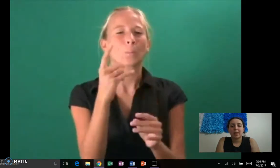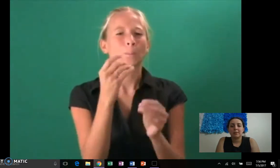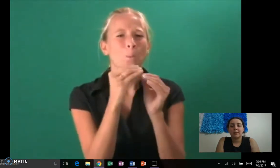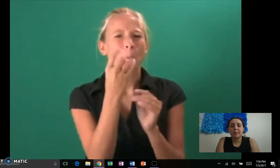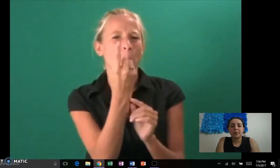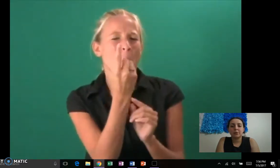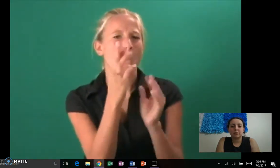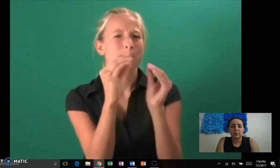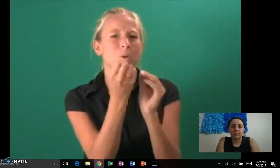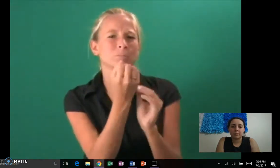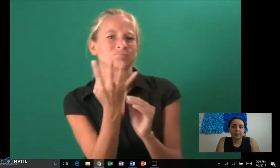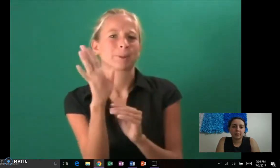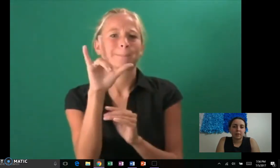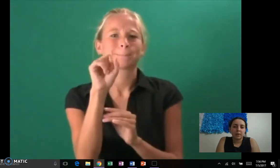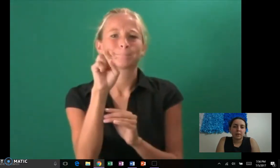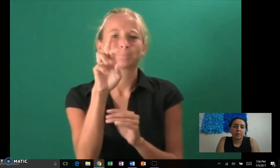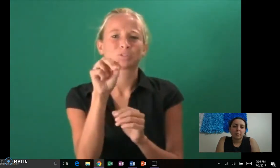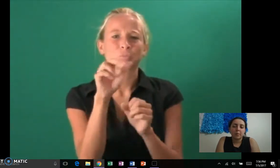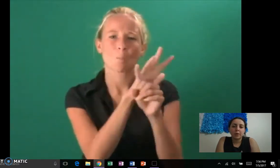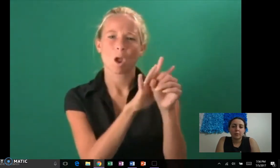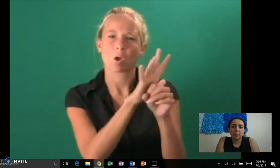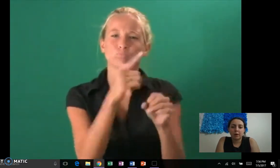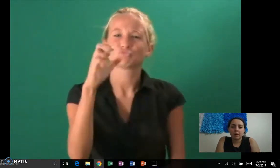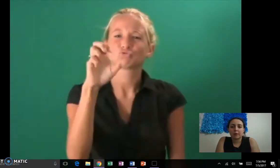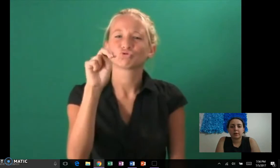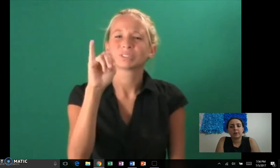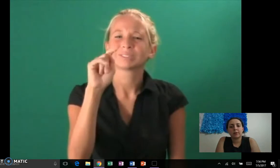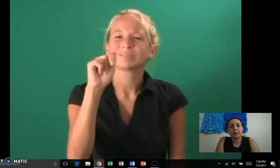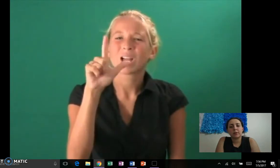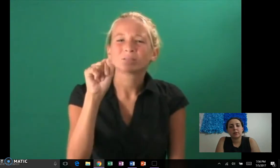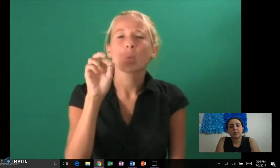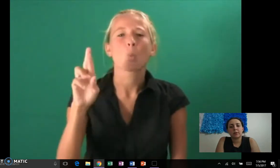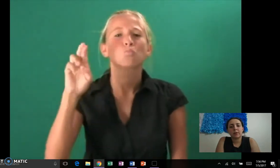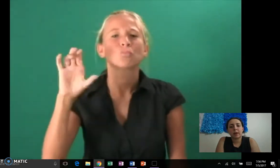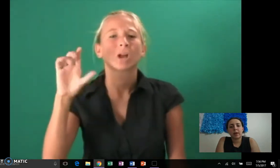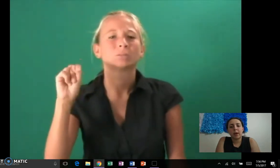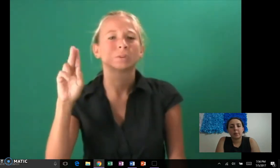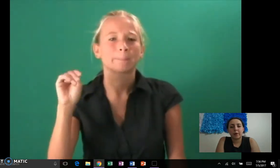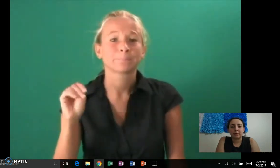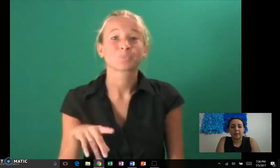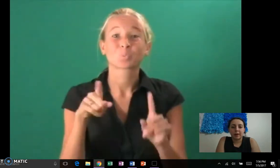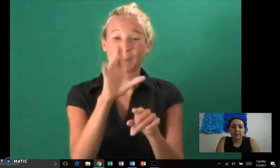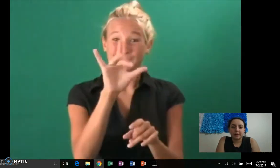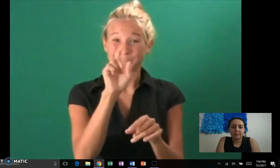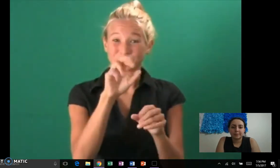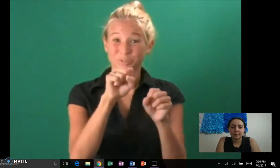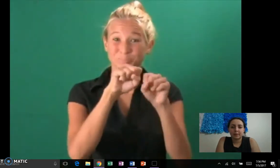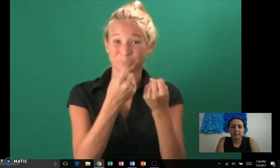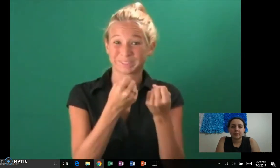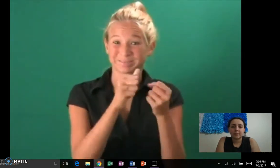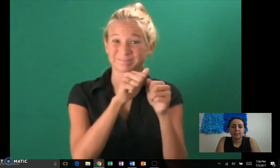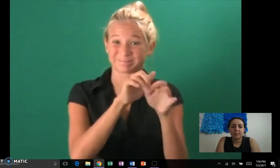And it typically shows up with one or more outbreaks in an area.